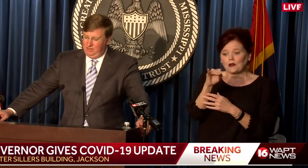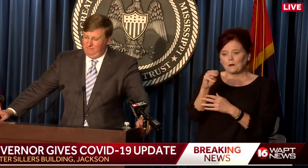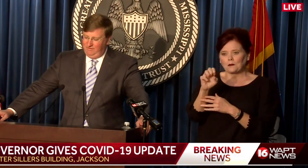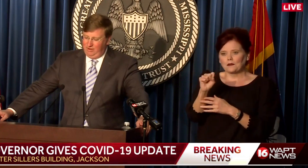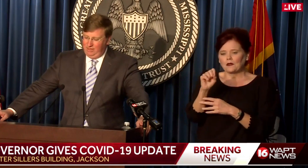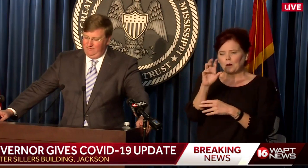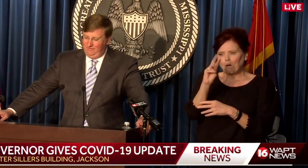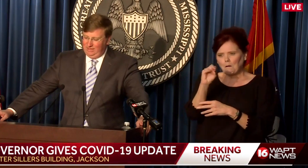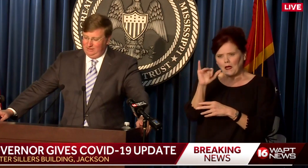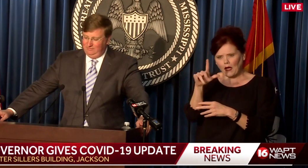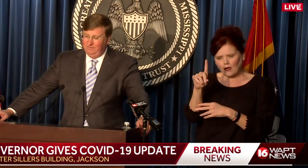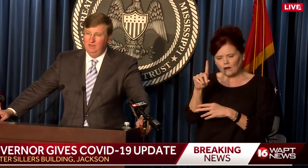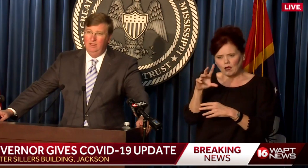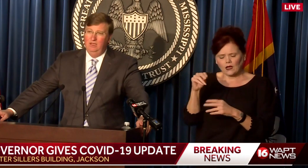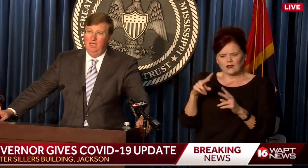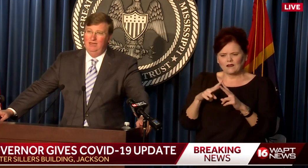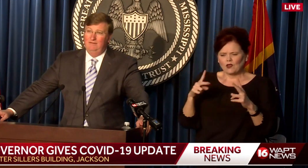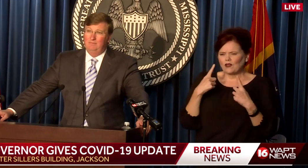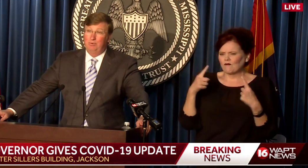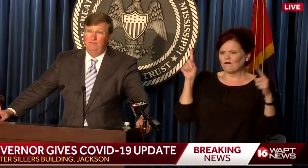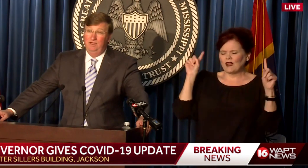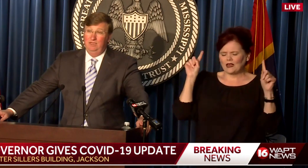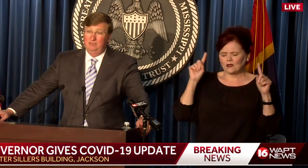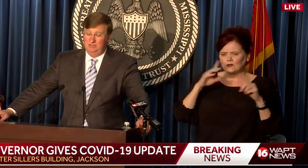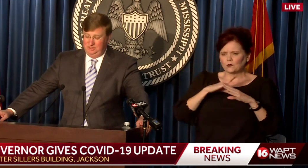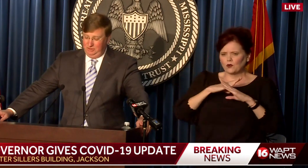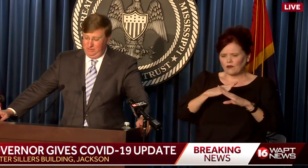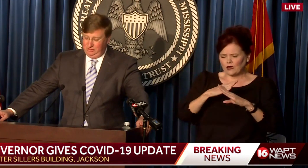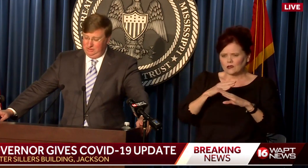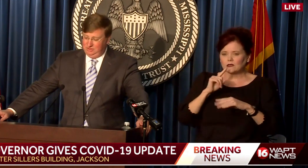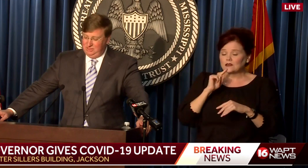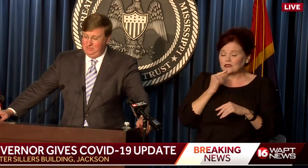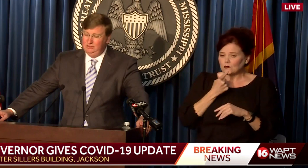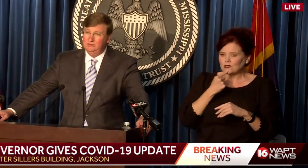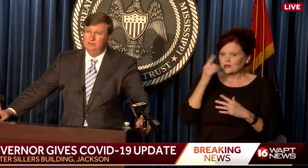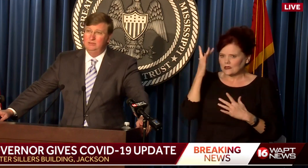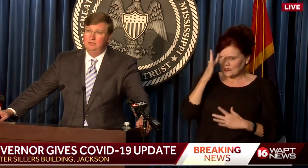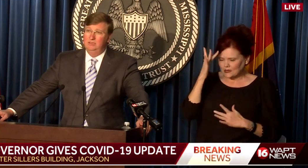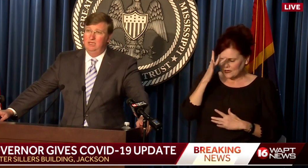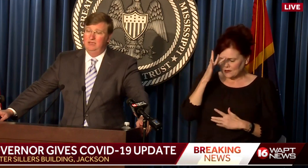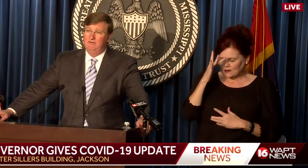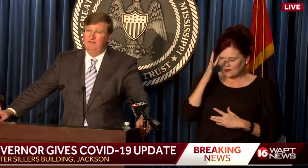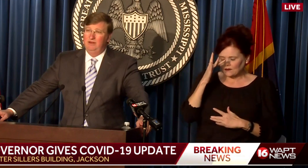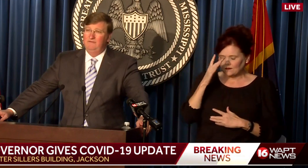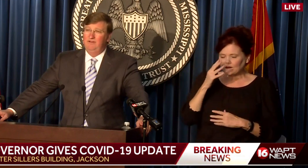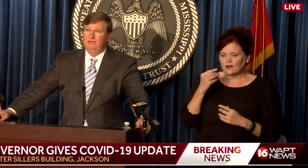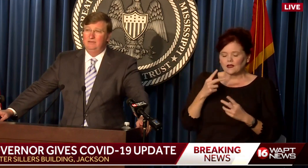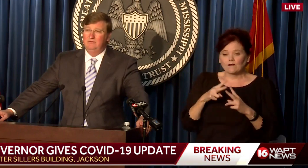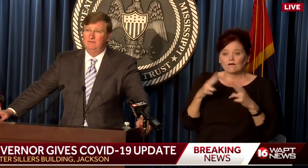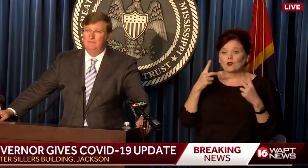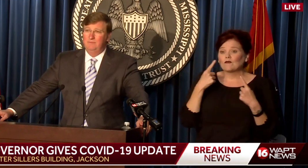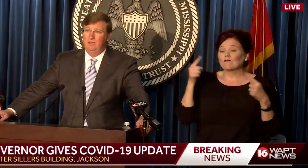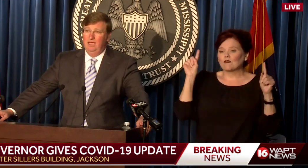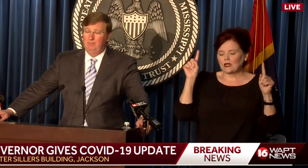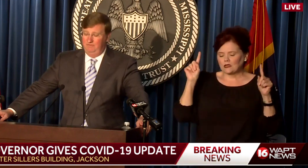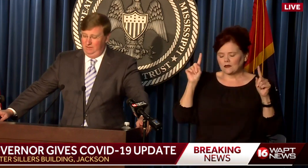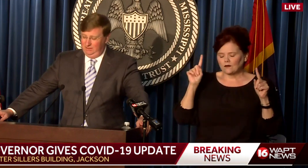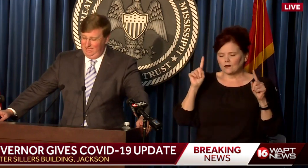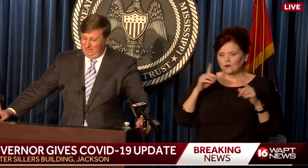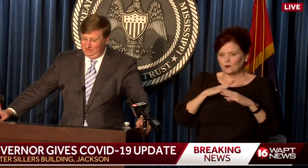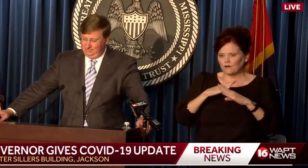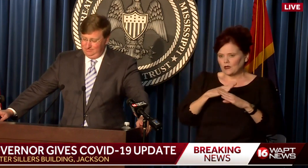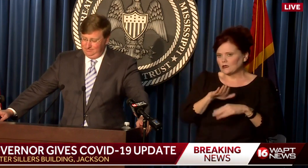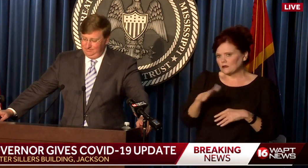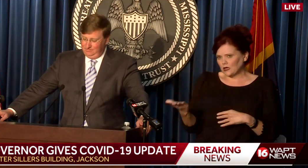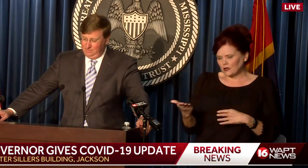show that they are very effective at preventing serious disease, and they are very effective at